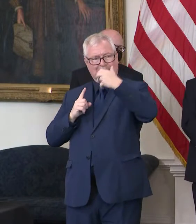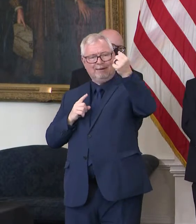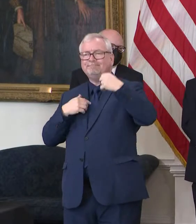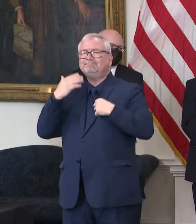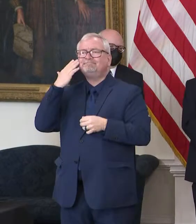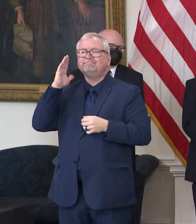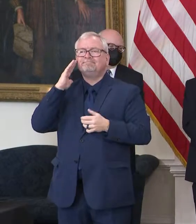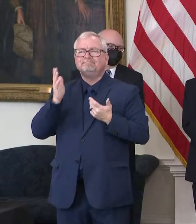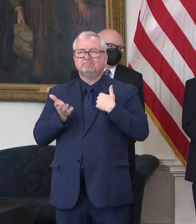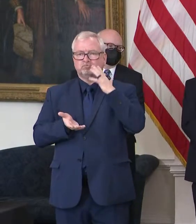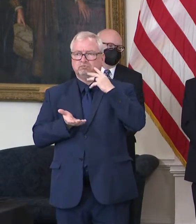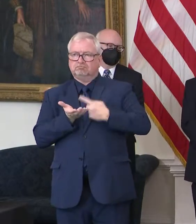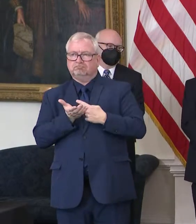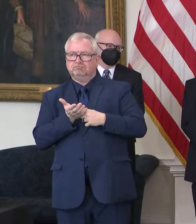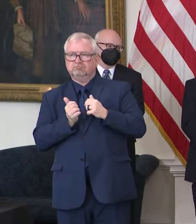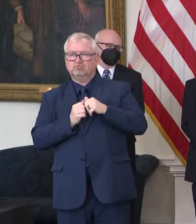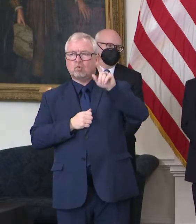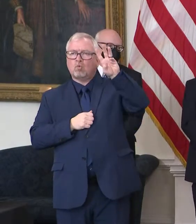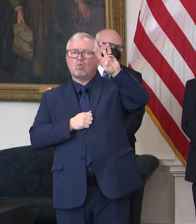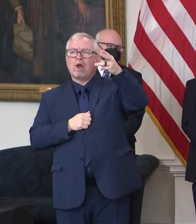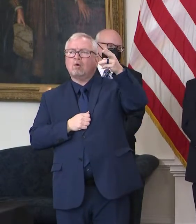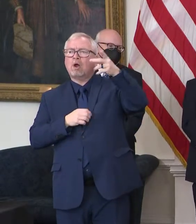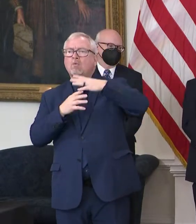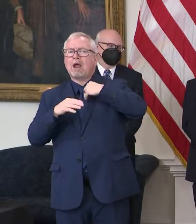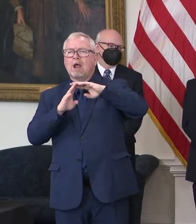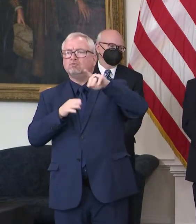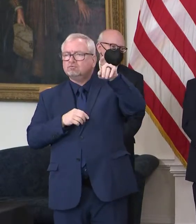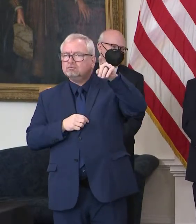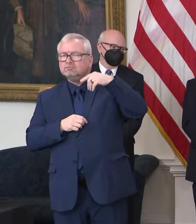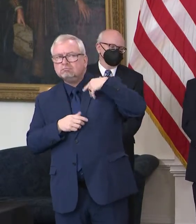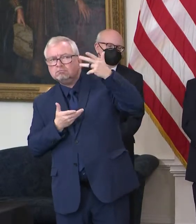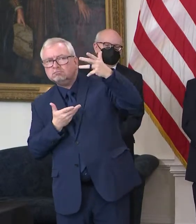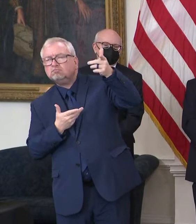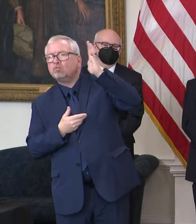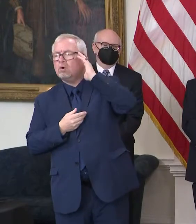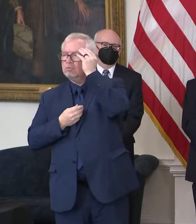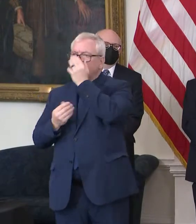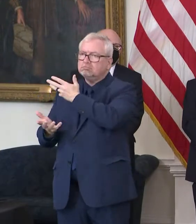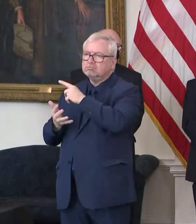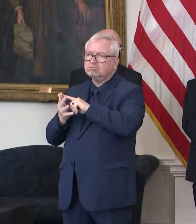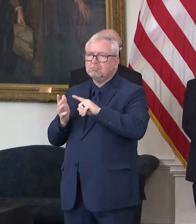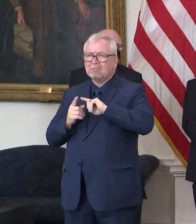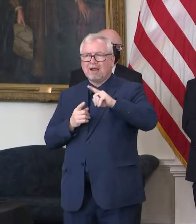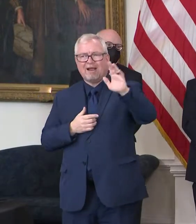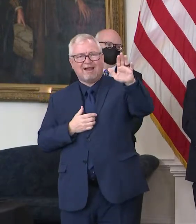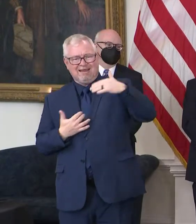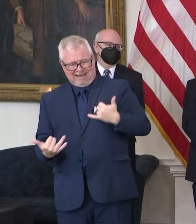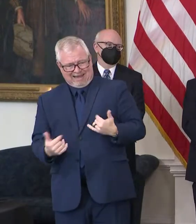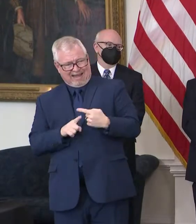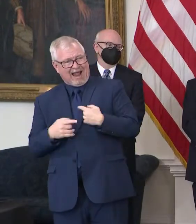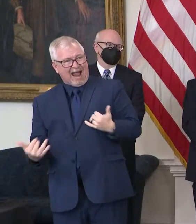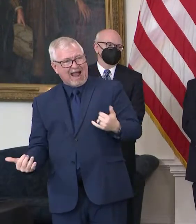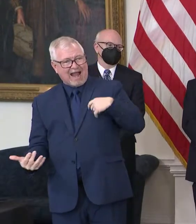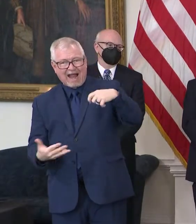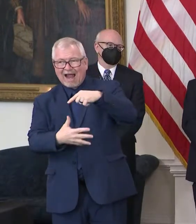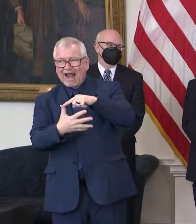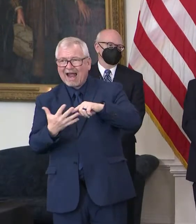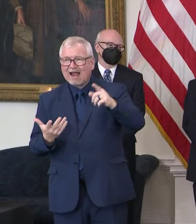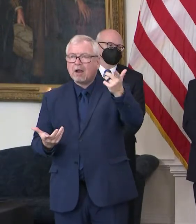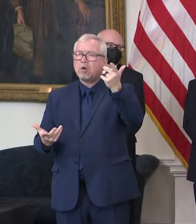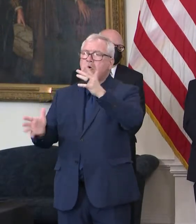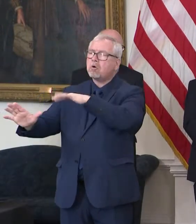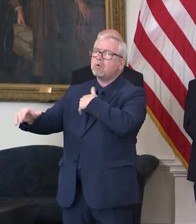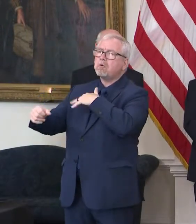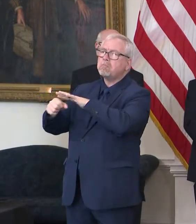well, eventually you will get them. Well, but, but the early ones are the ones that we needed right away, and they're saying we'll have, we'll have plenty of them in